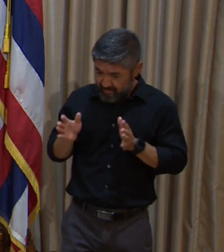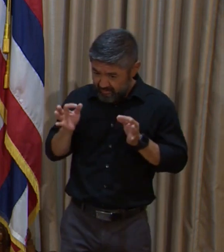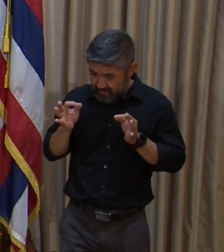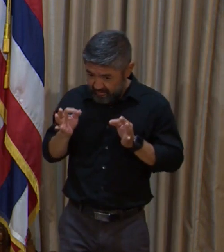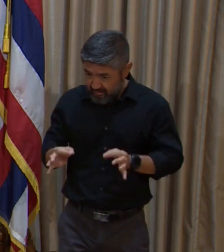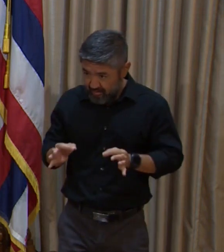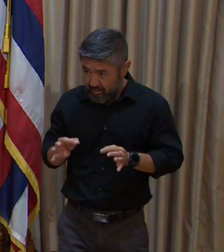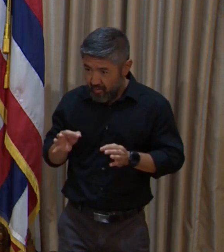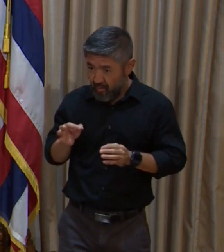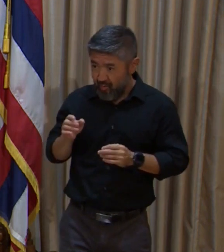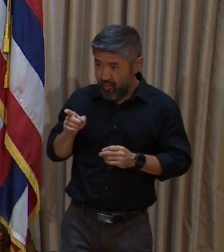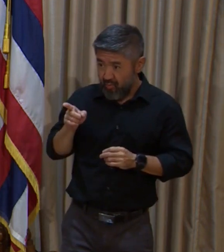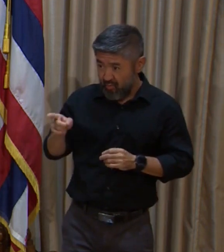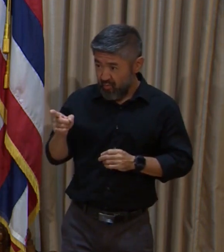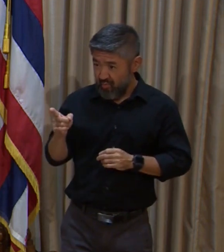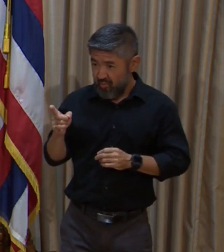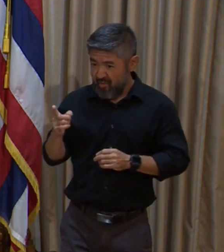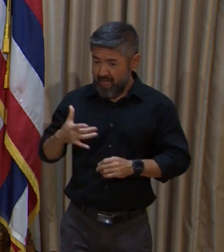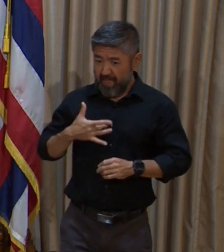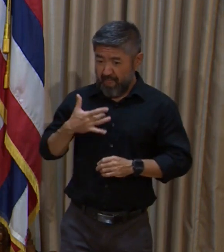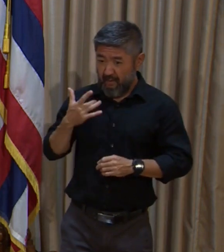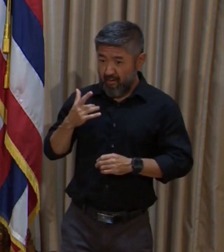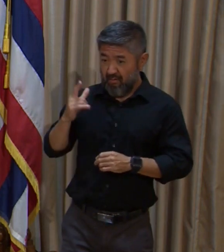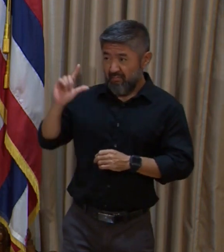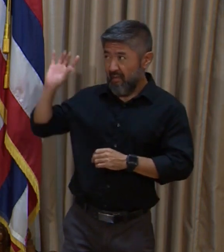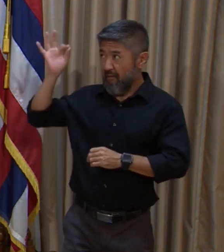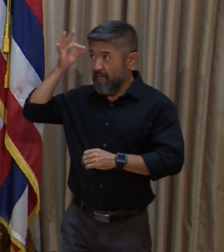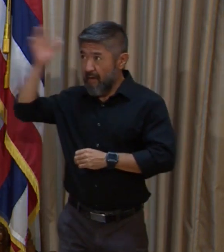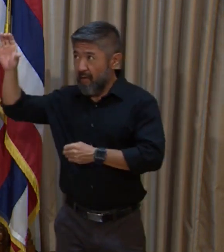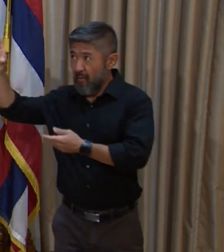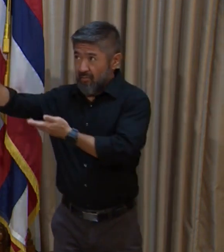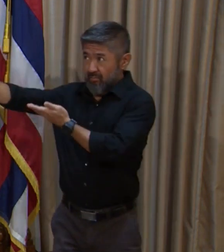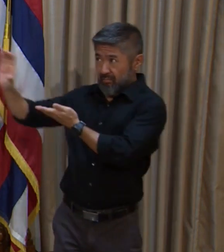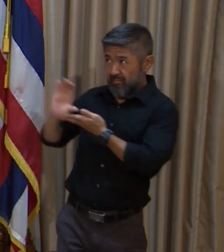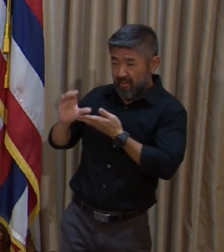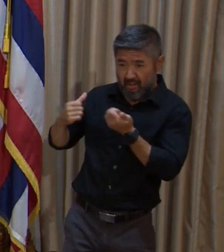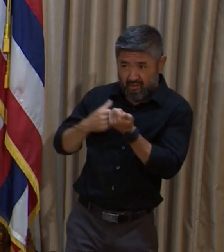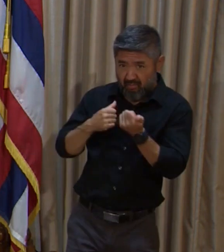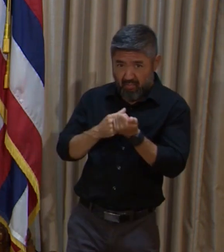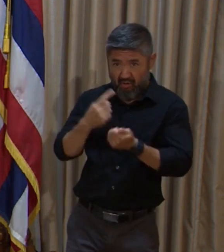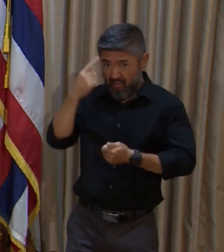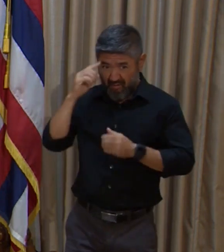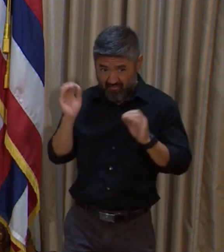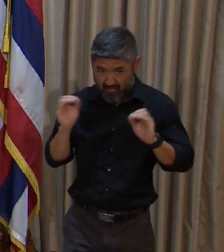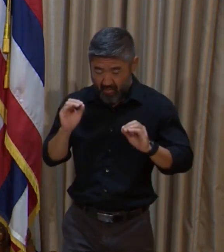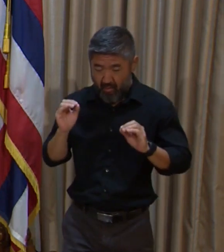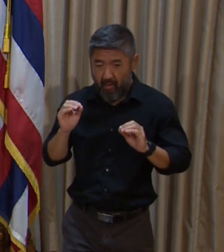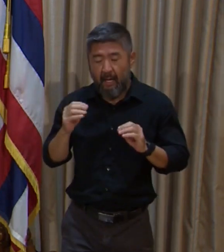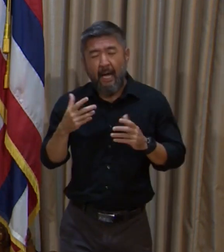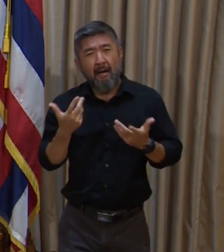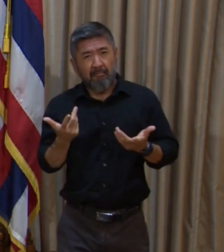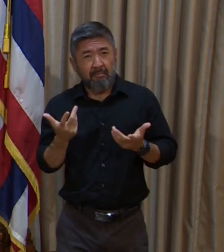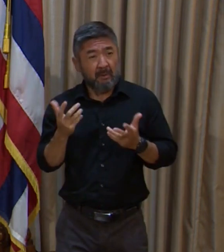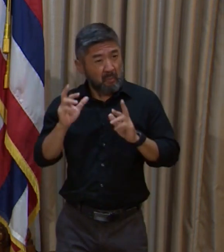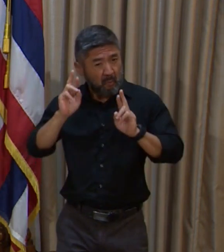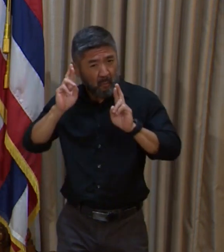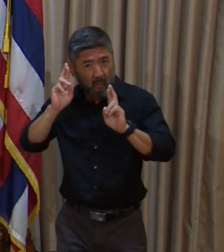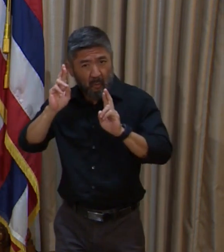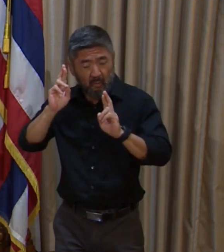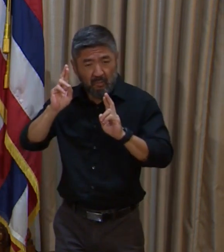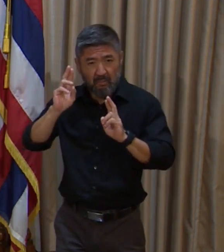won't receive any federal help? No. mean, we are hopeful that there will be